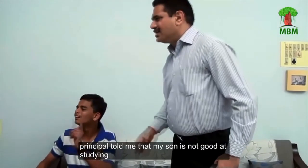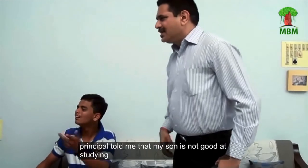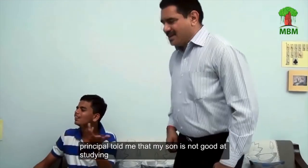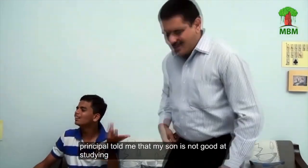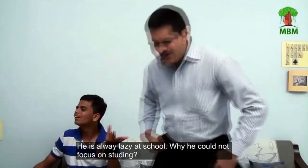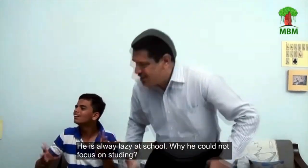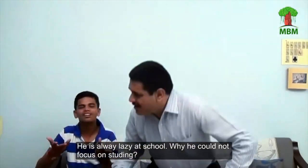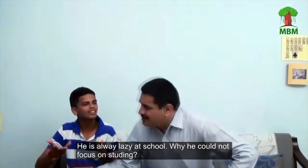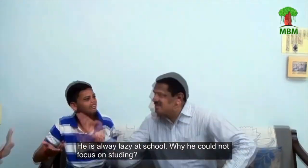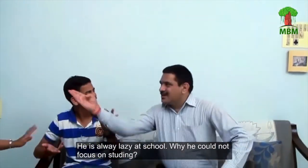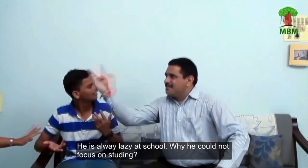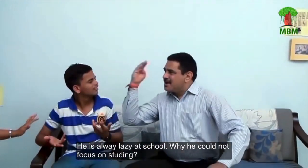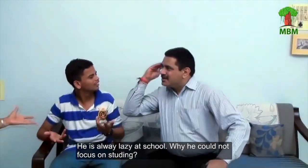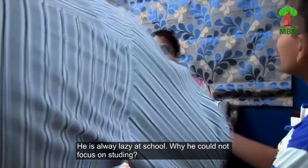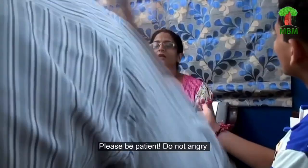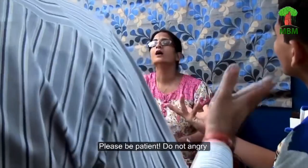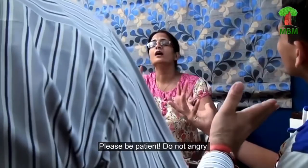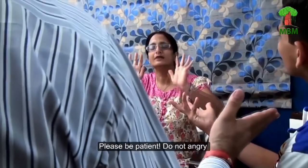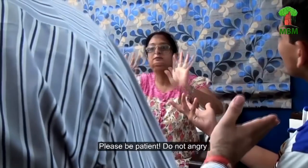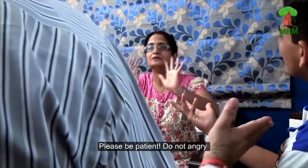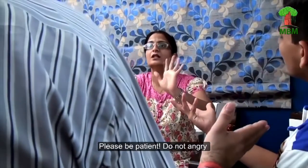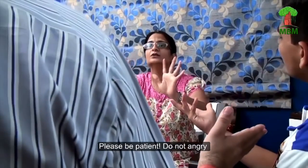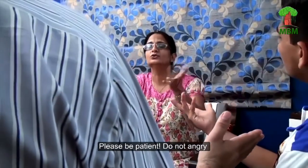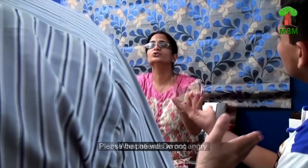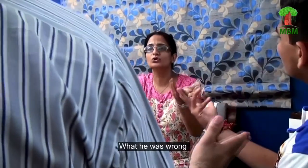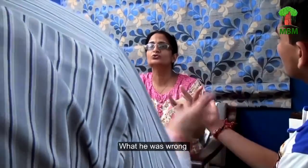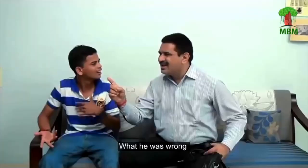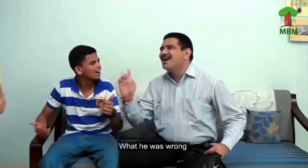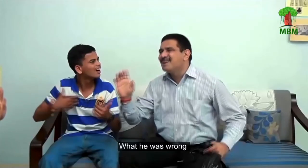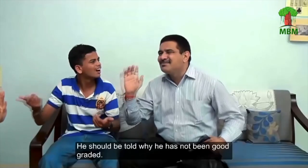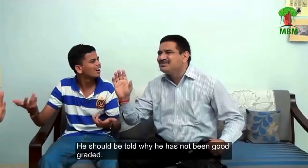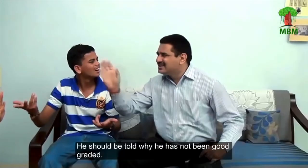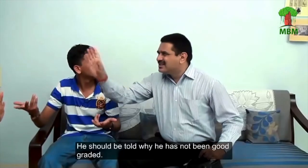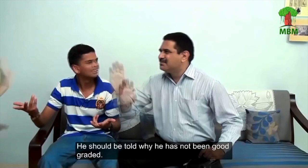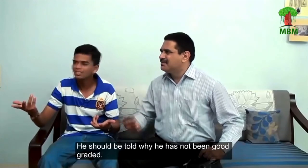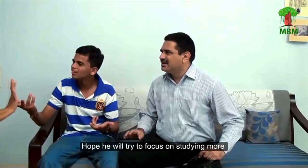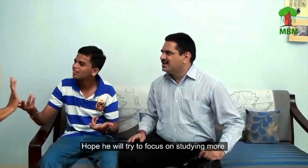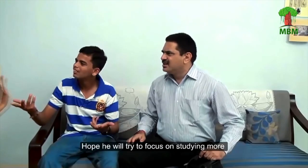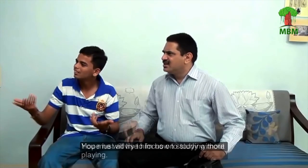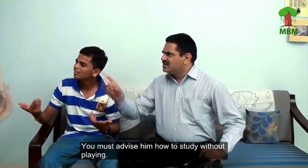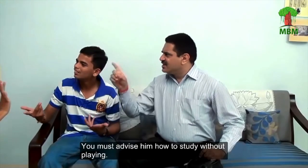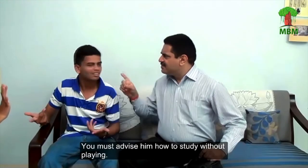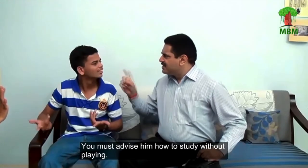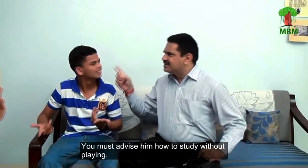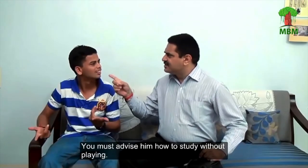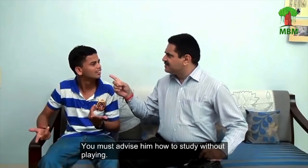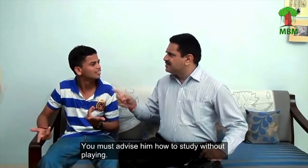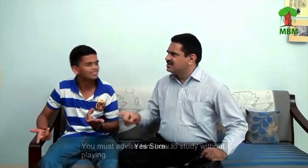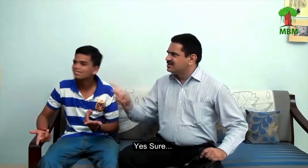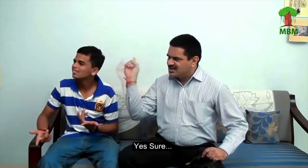such problems with me. principal calls me. I don't school. Hey, calm down, calm down. You so quiet. What's problem? What's